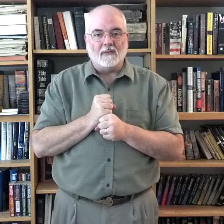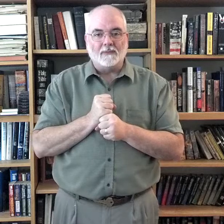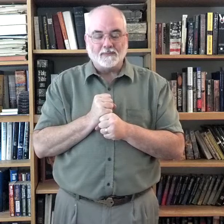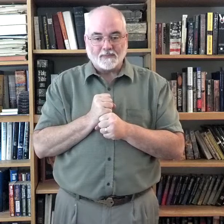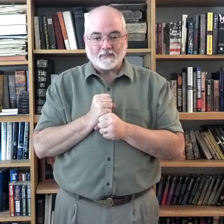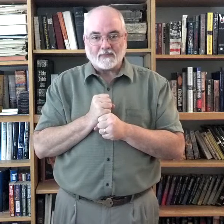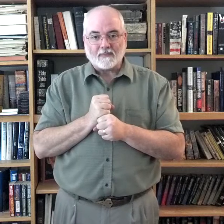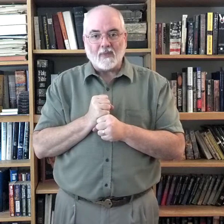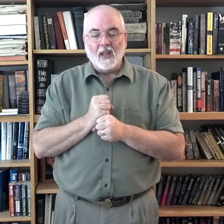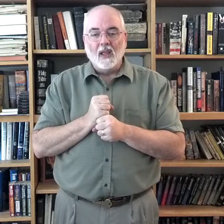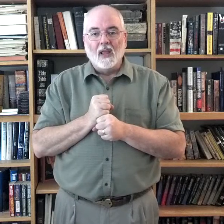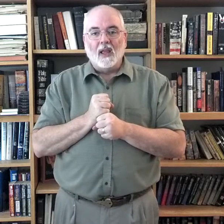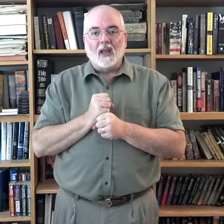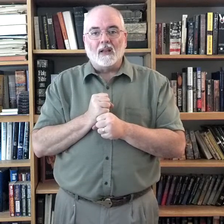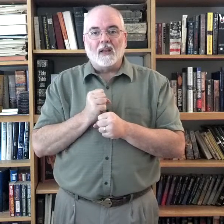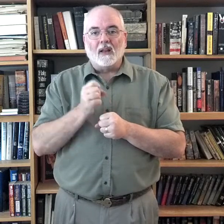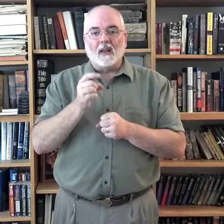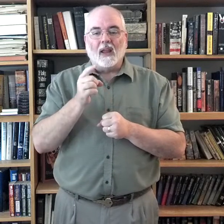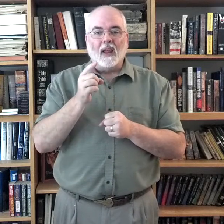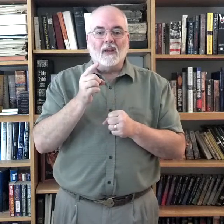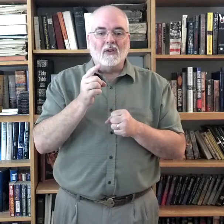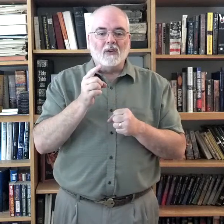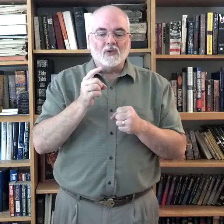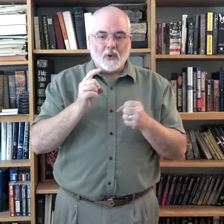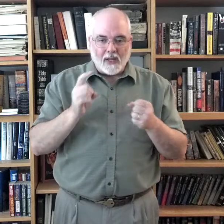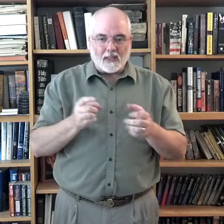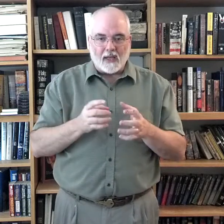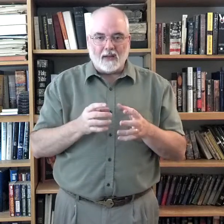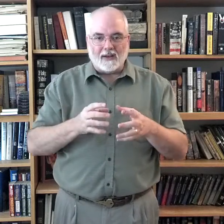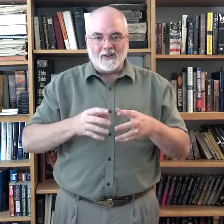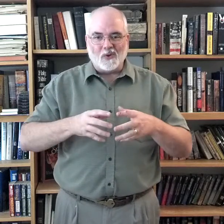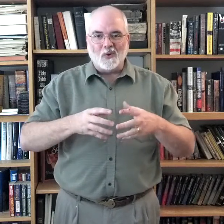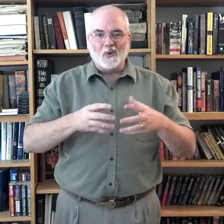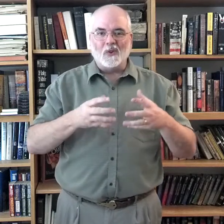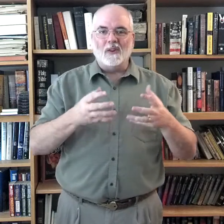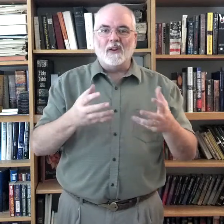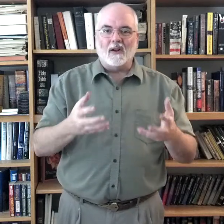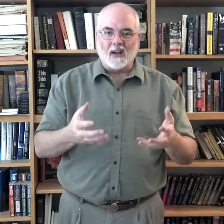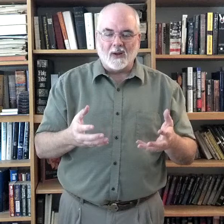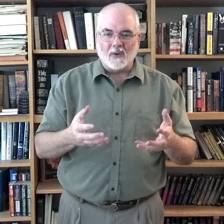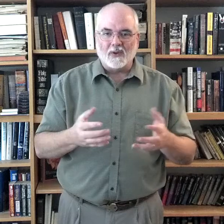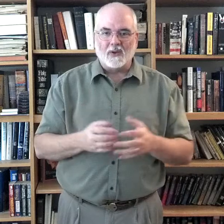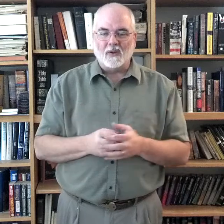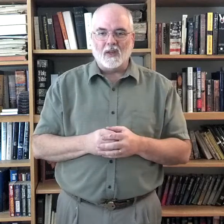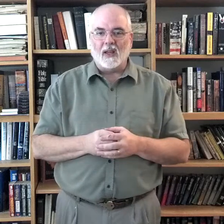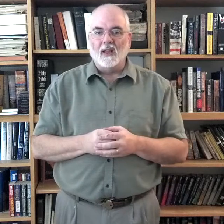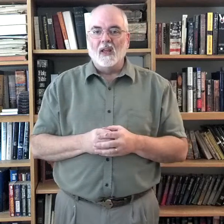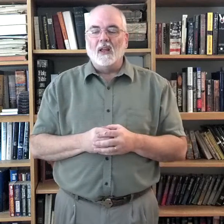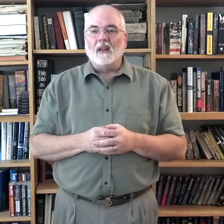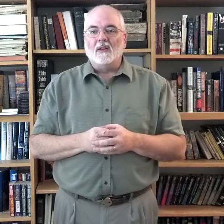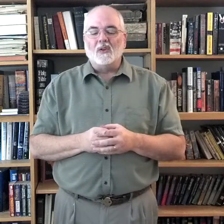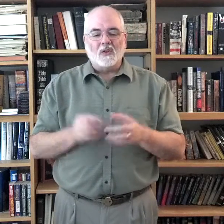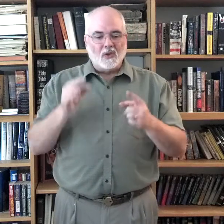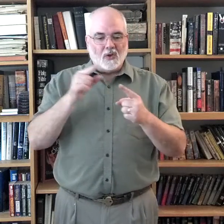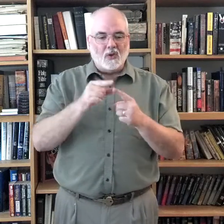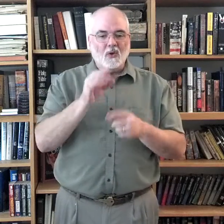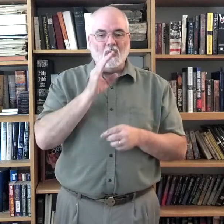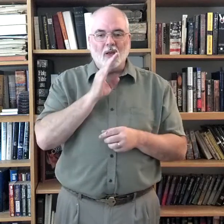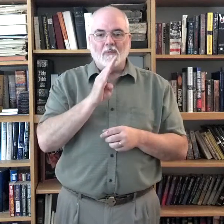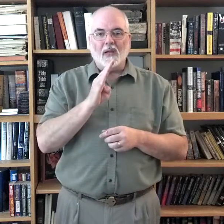and translate it into their language. Okay? To and be